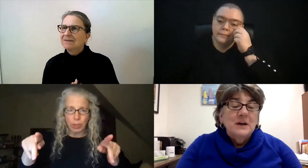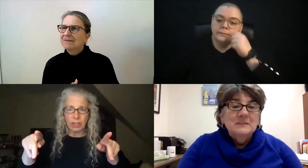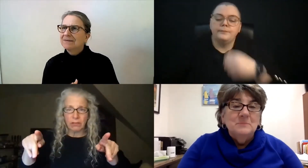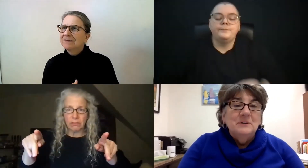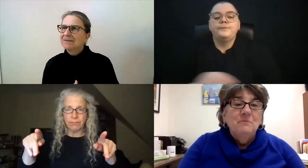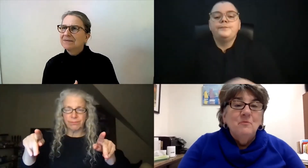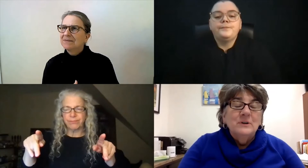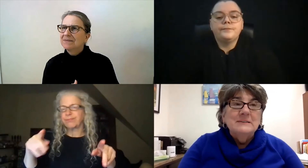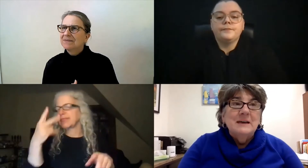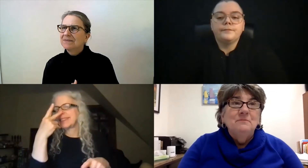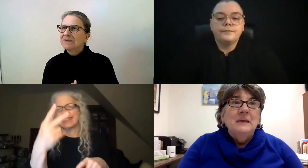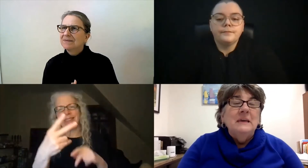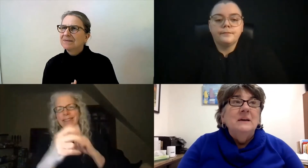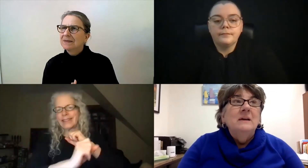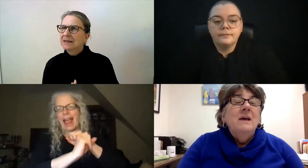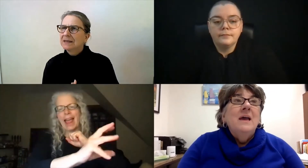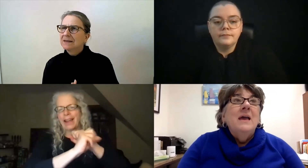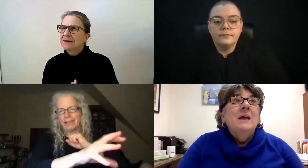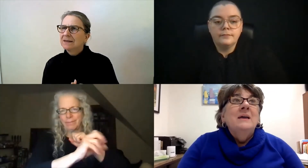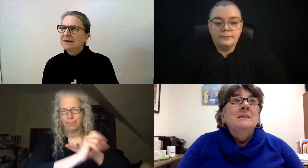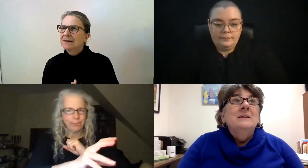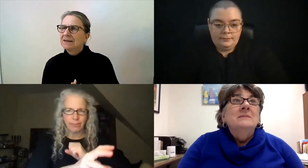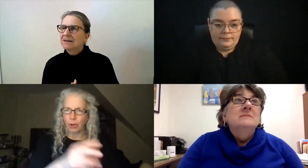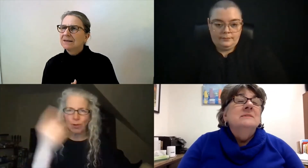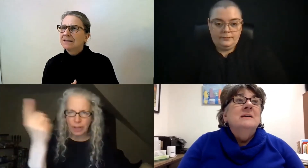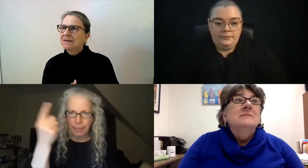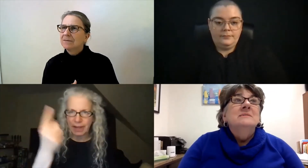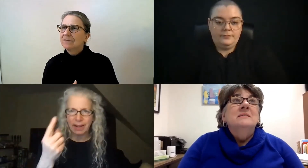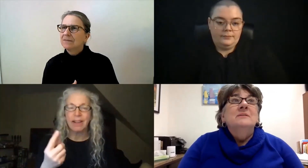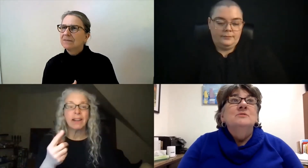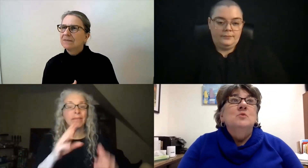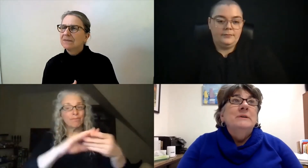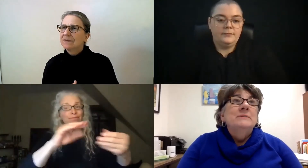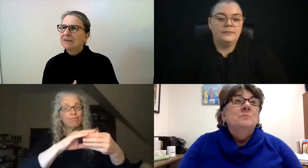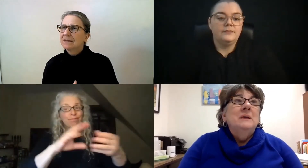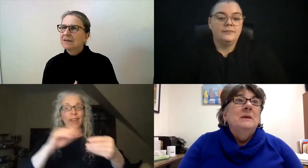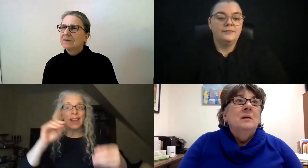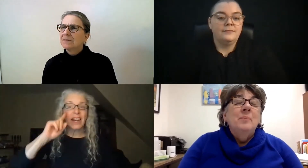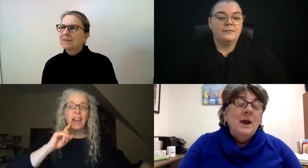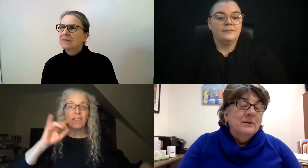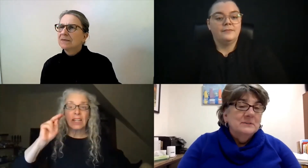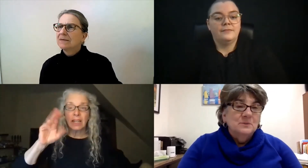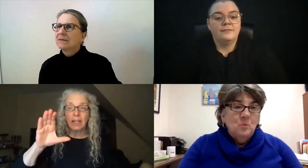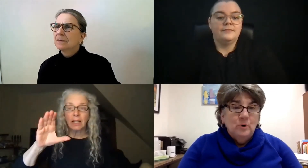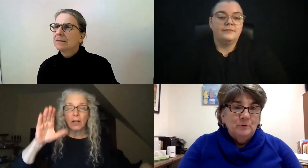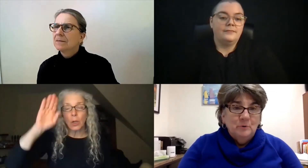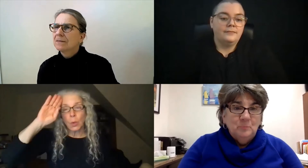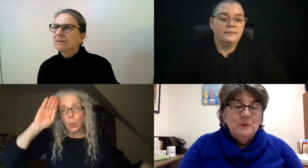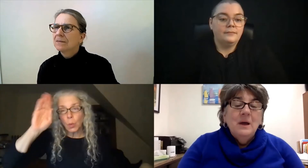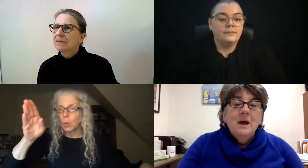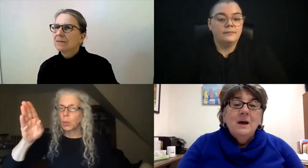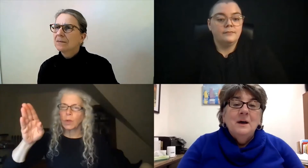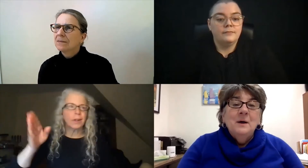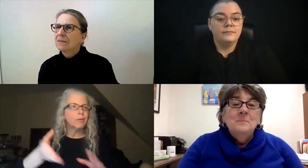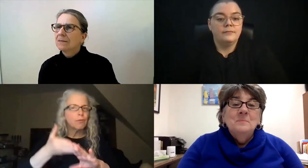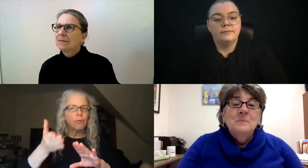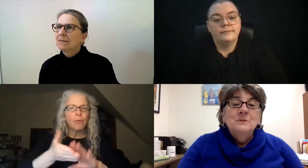advertisement for Deaf Inc. And it says that there's going to be a parent support group.